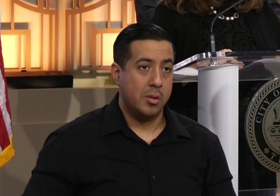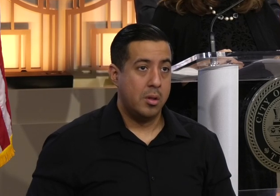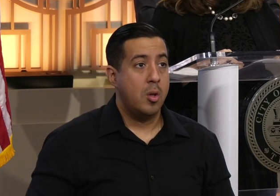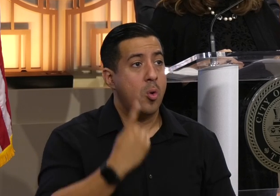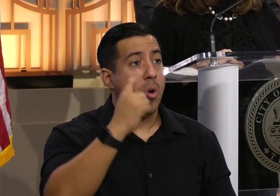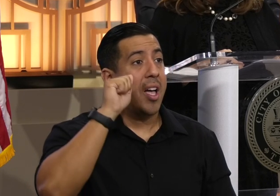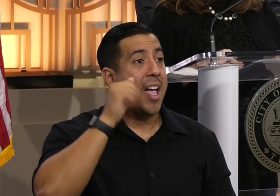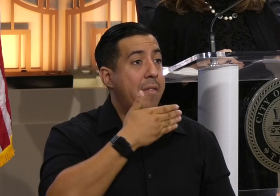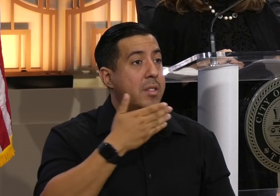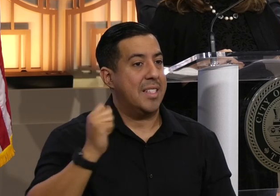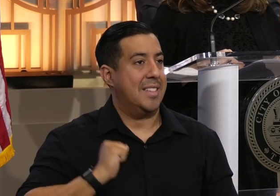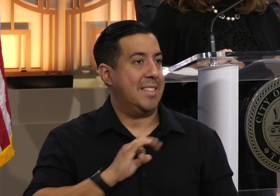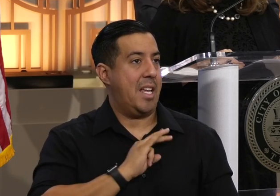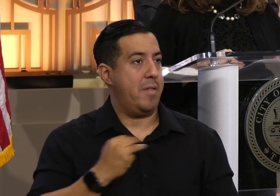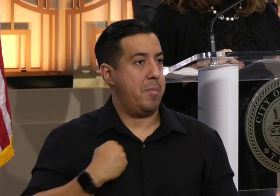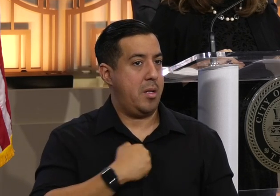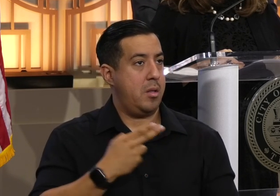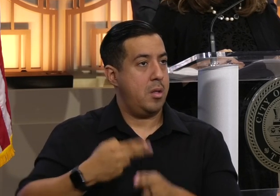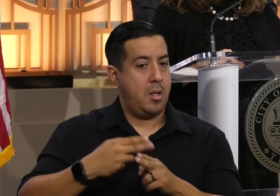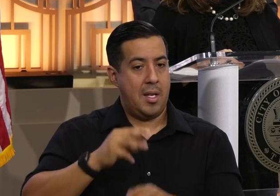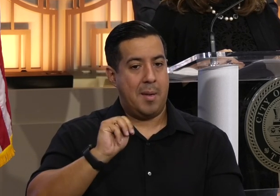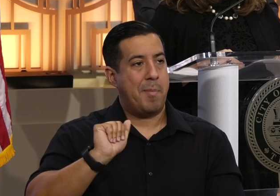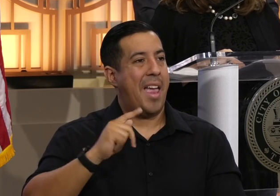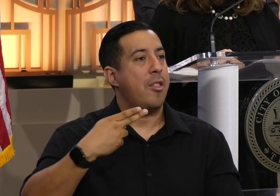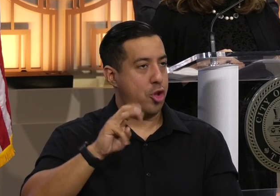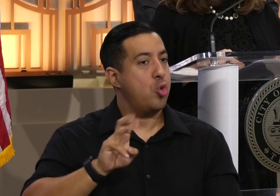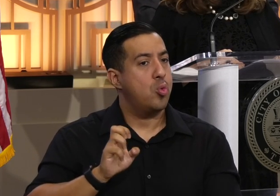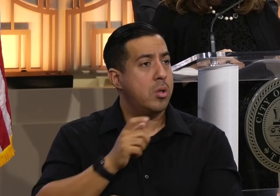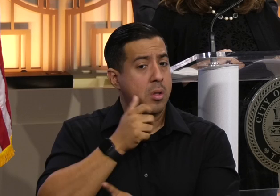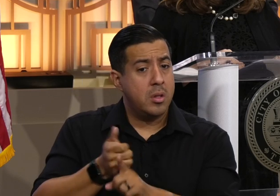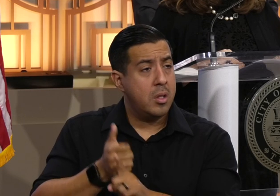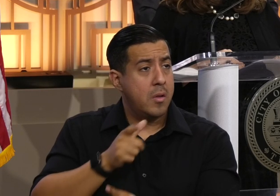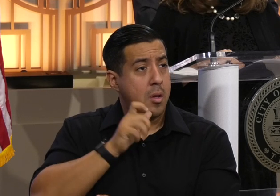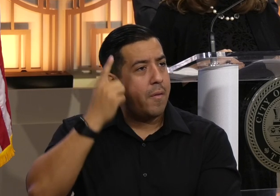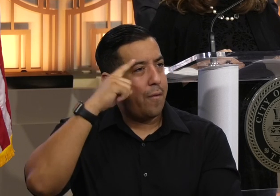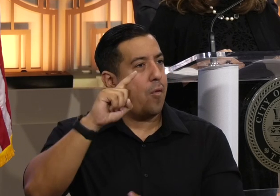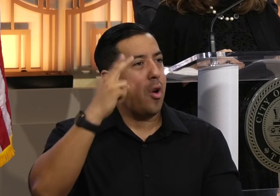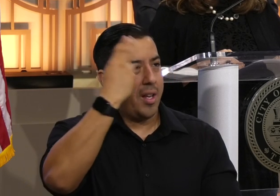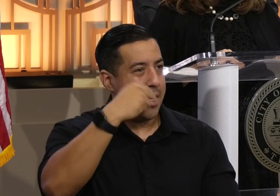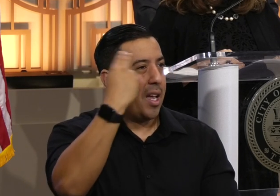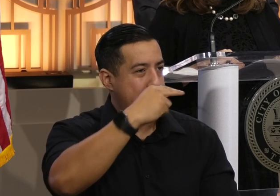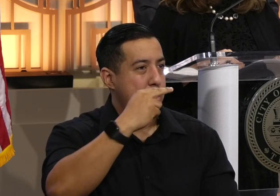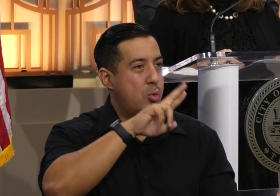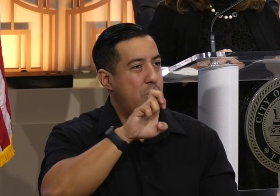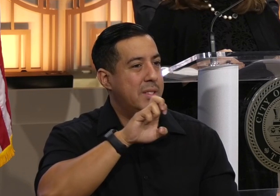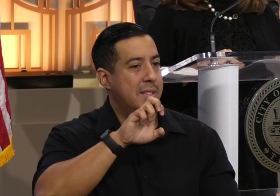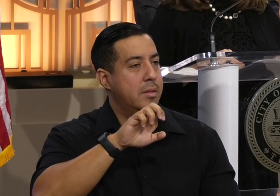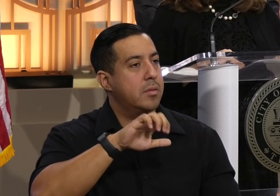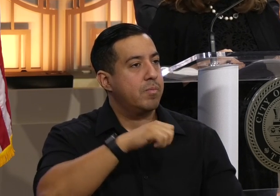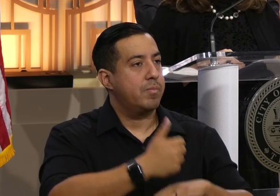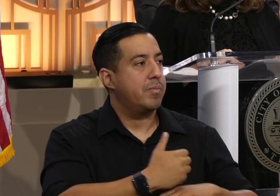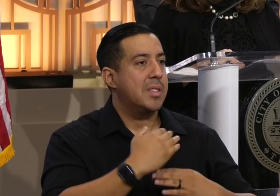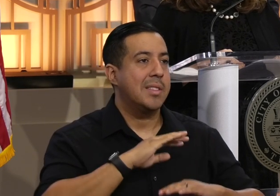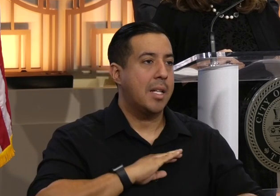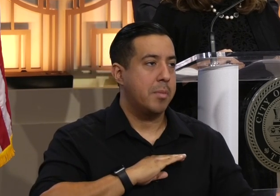our Afghan staff members. His name is Matthew Abid. He works for Catholic Charities Refugee Resettlement Program. He's been doing